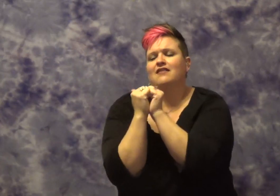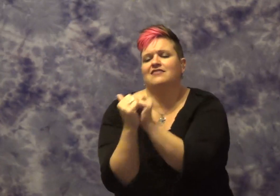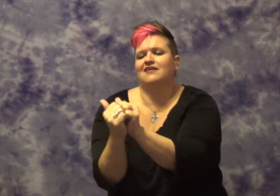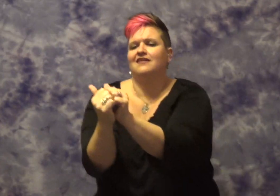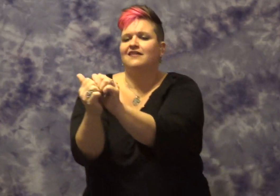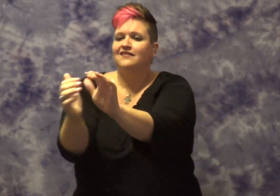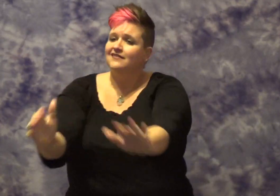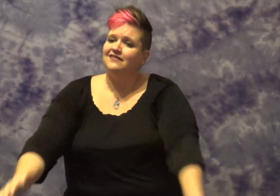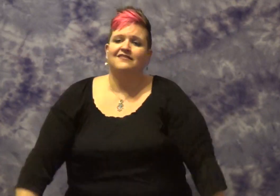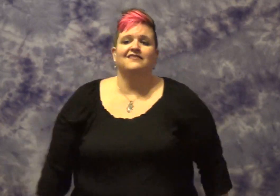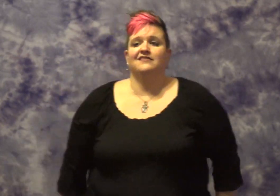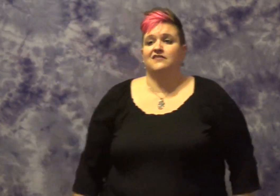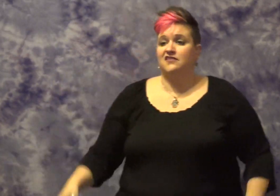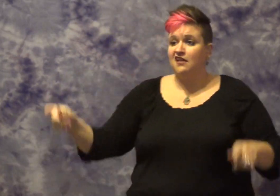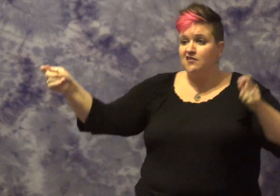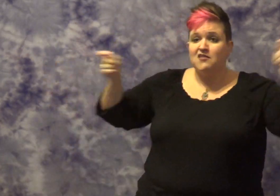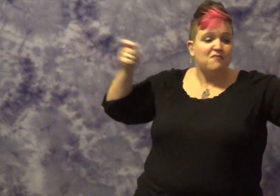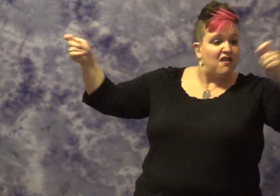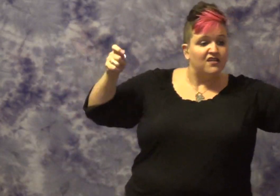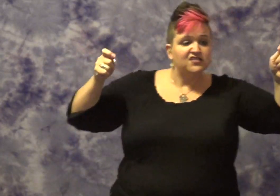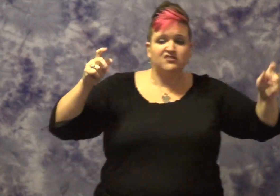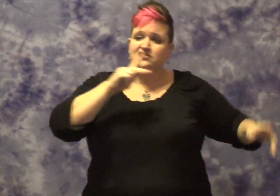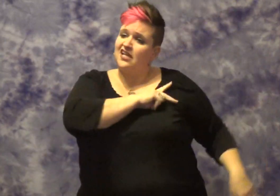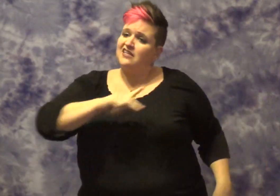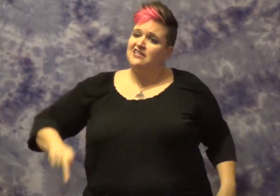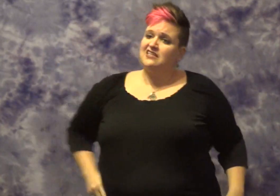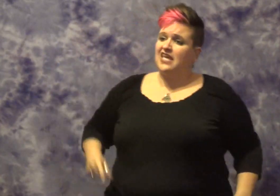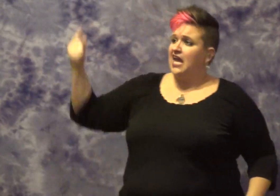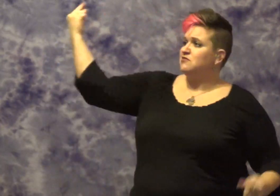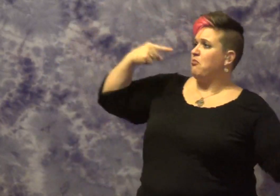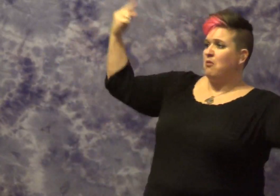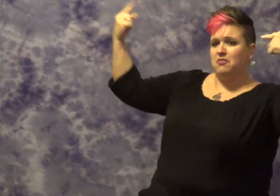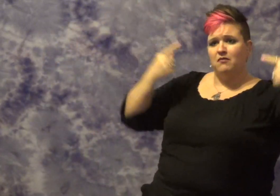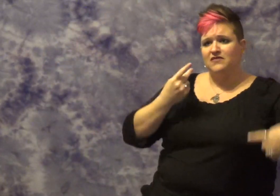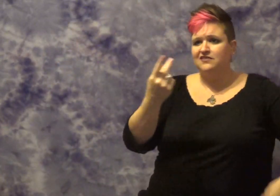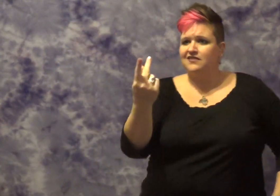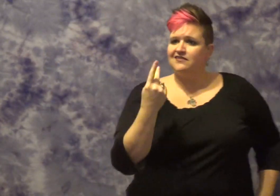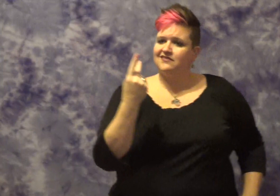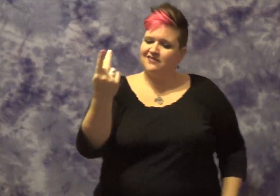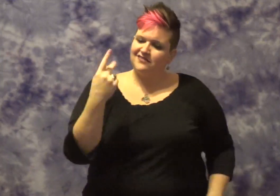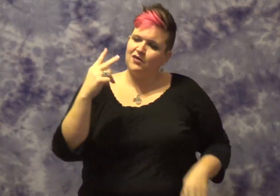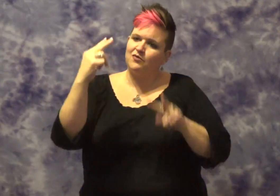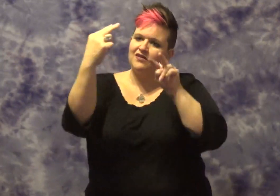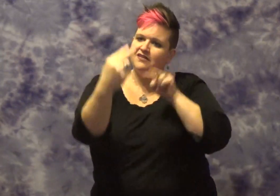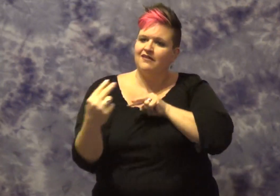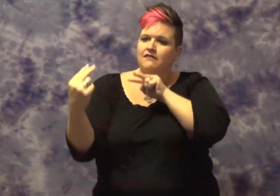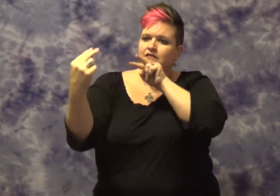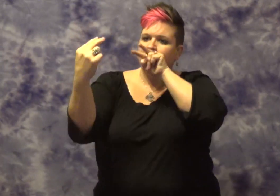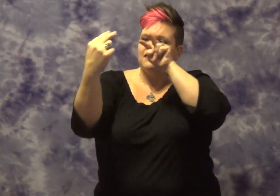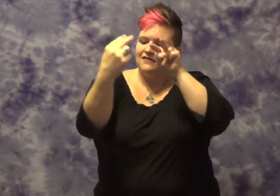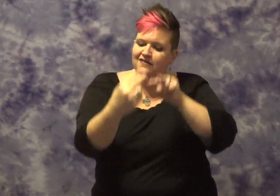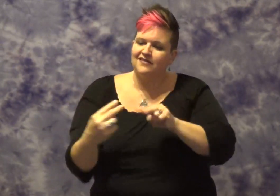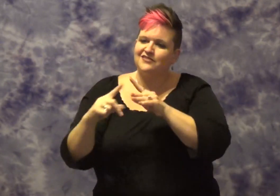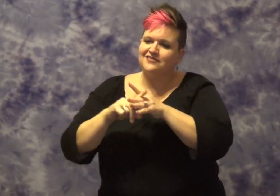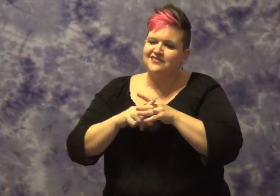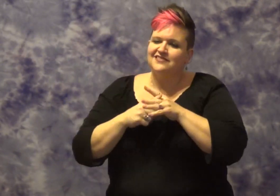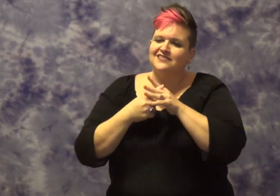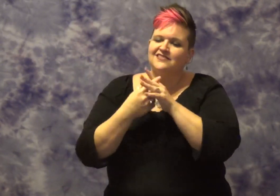No masters or kings when the ritual begins There is no